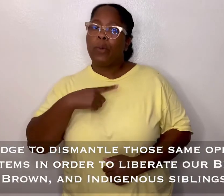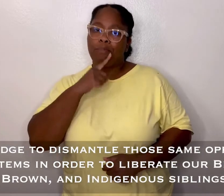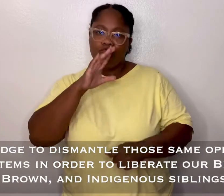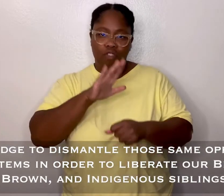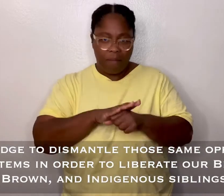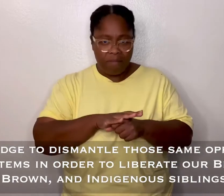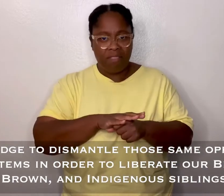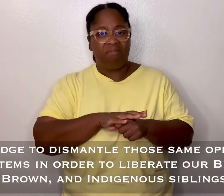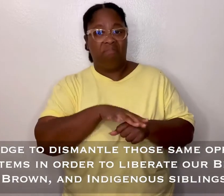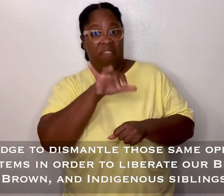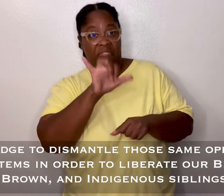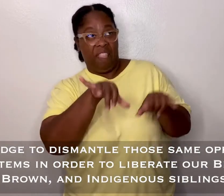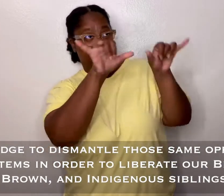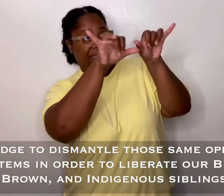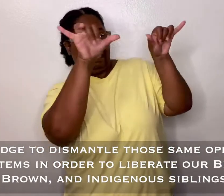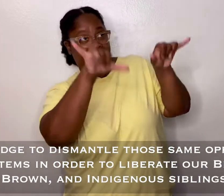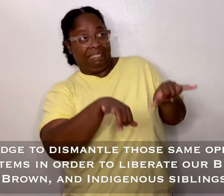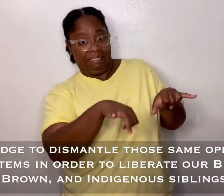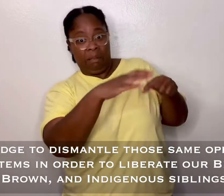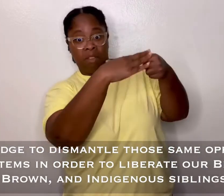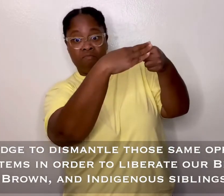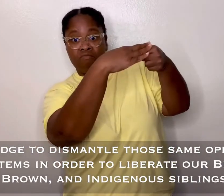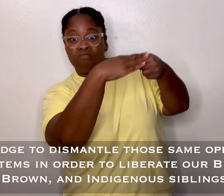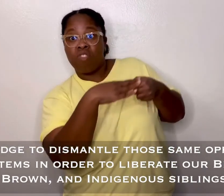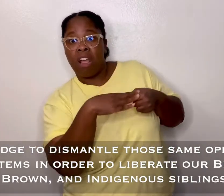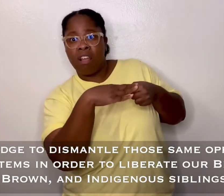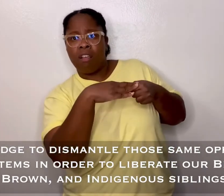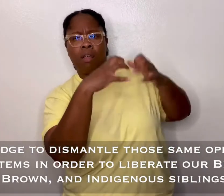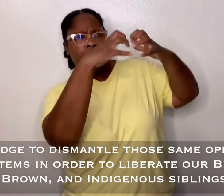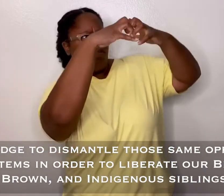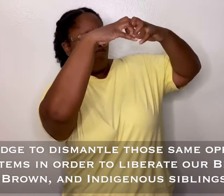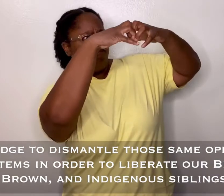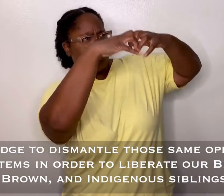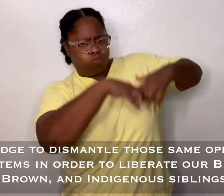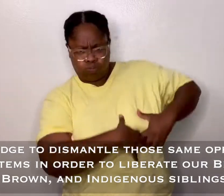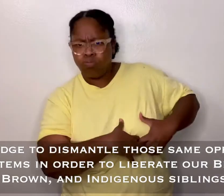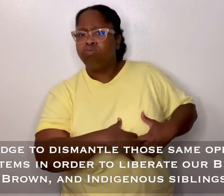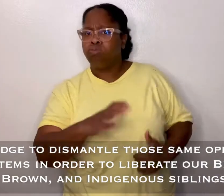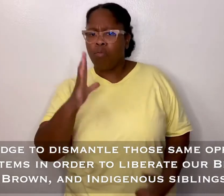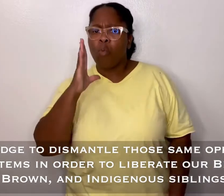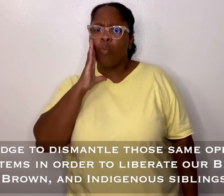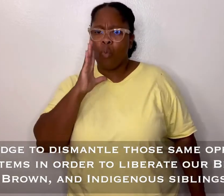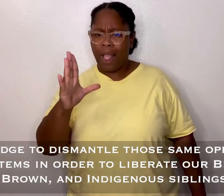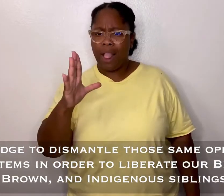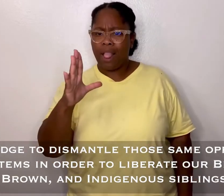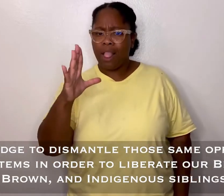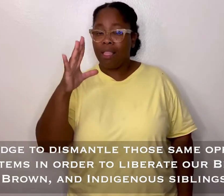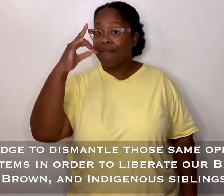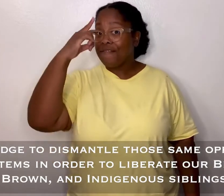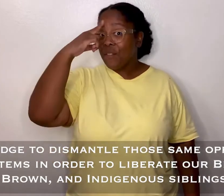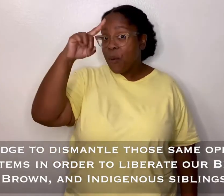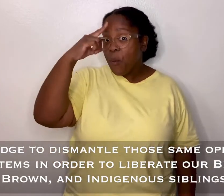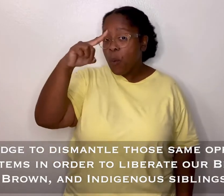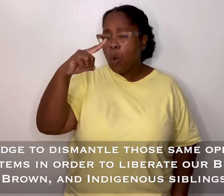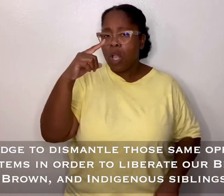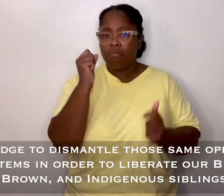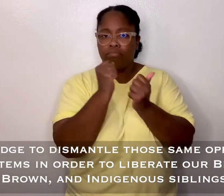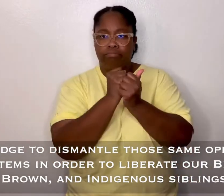We pledge to dismantle those same oppressive systems in order to liberate our black, brown, and indigenous